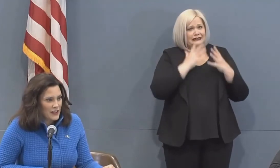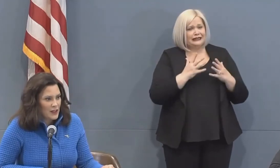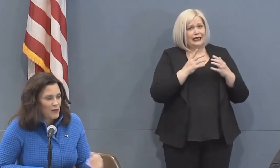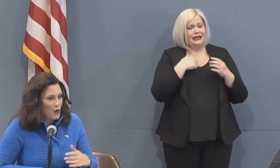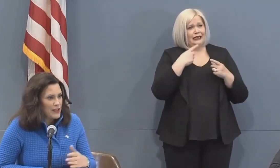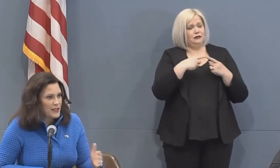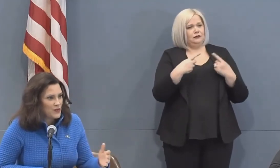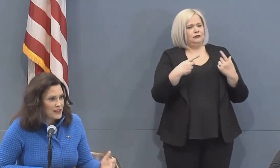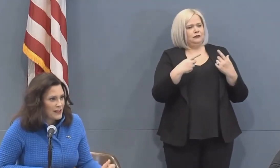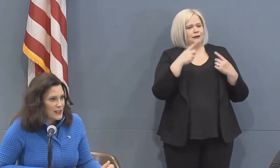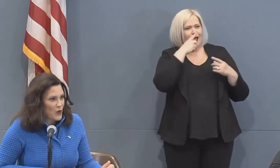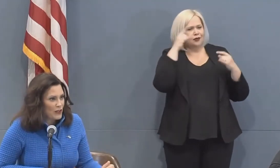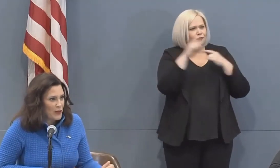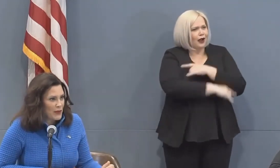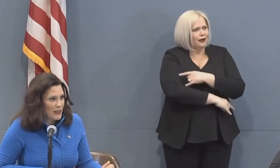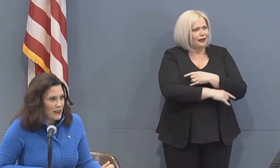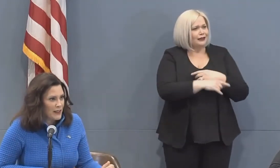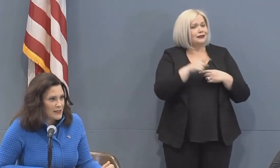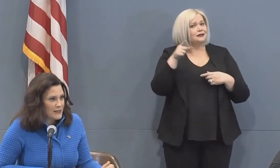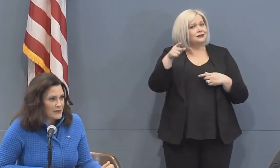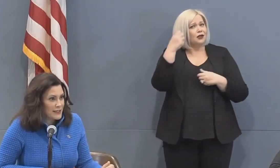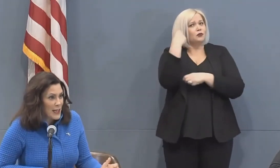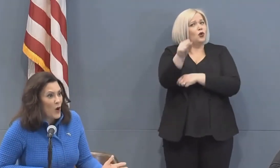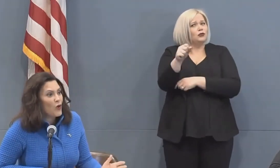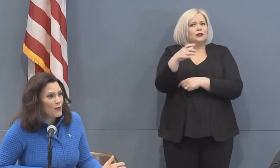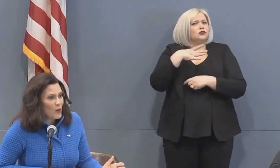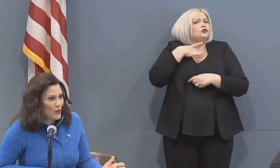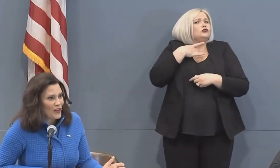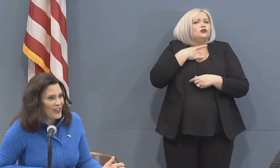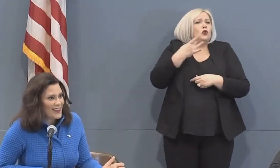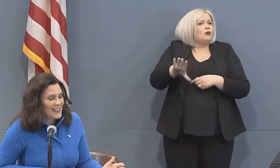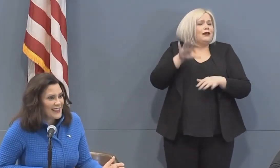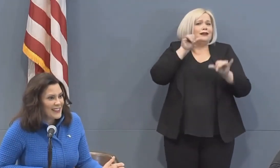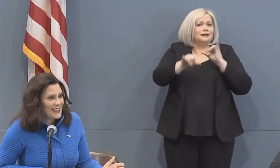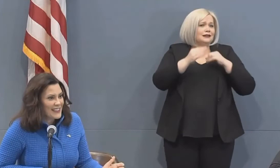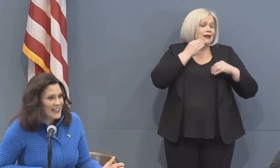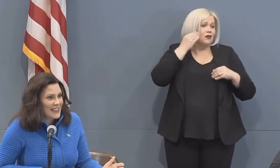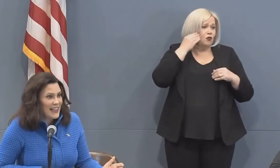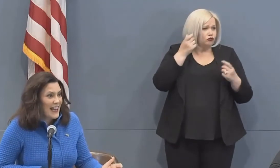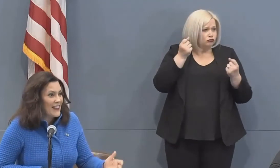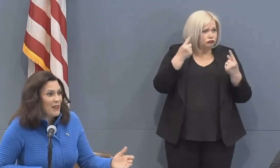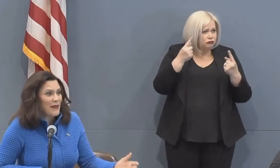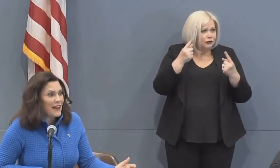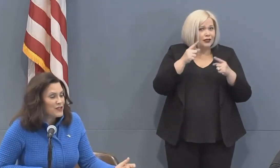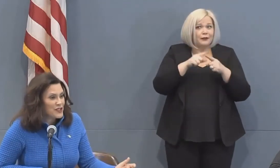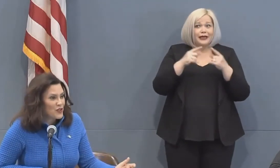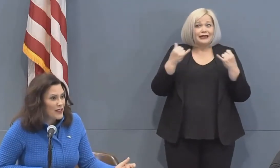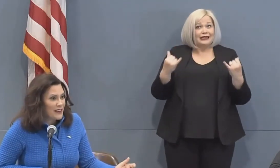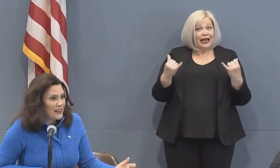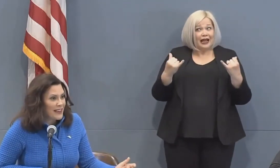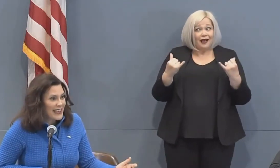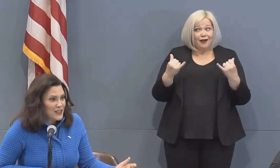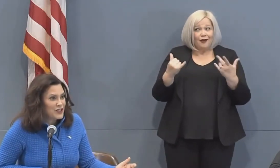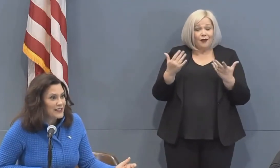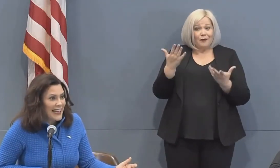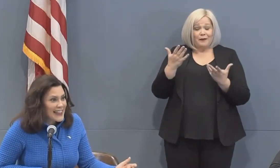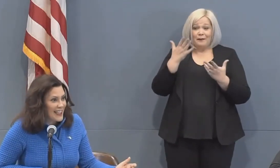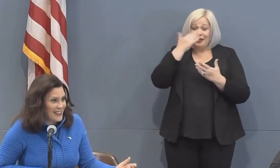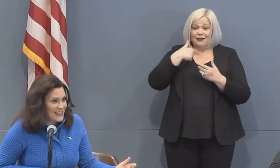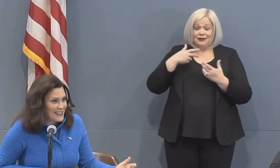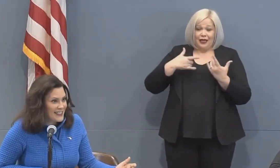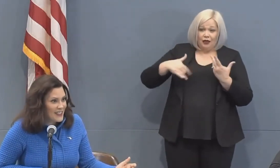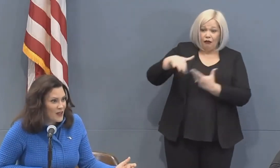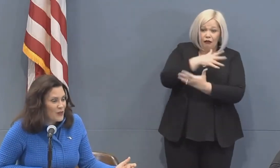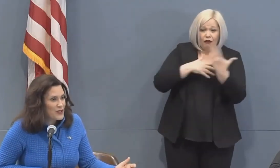that the protest was that they don't like being in this stay home order and they may have just created a need to